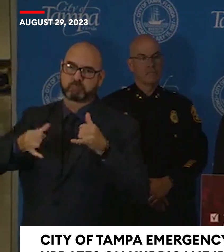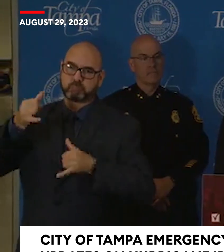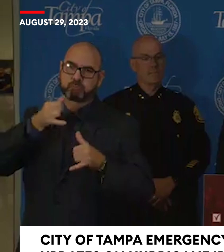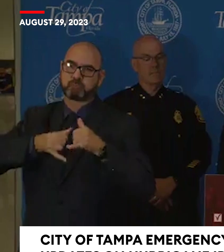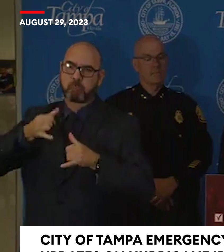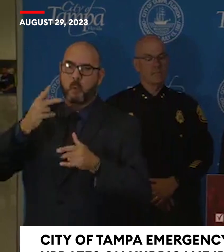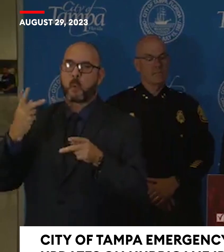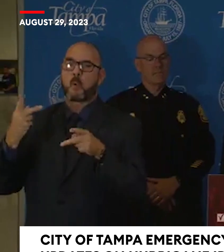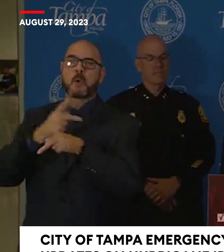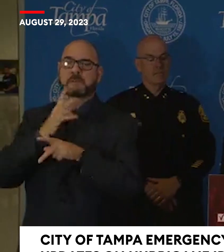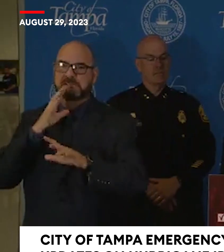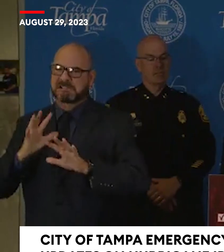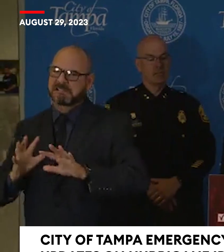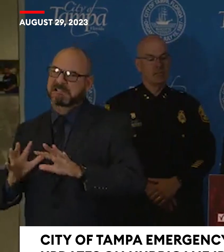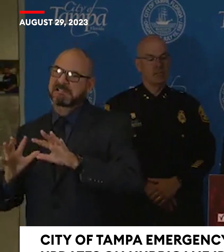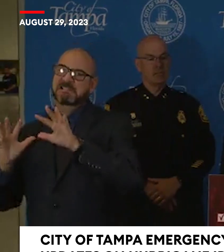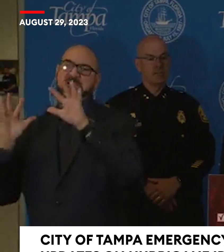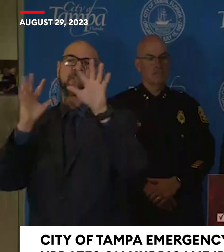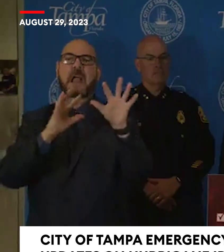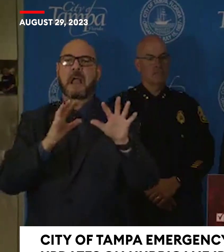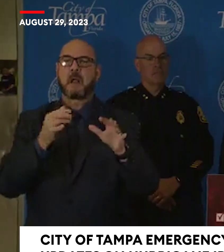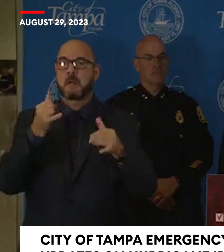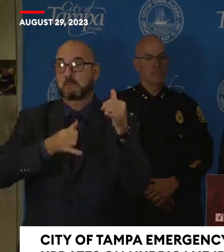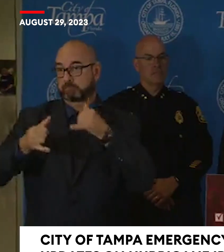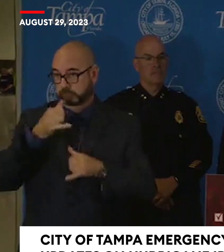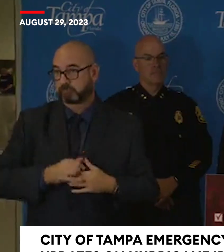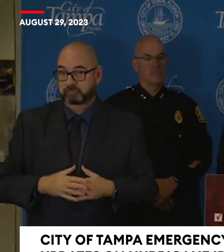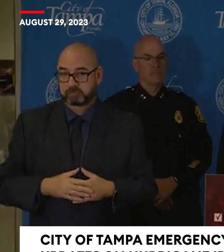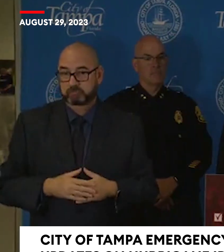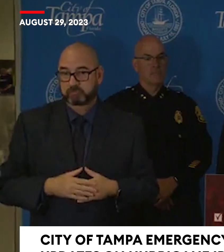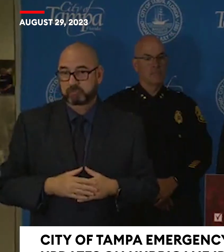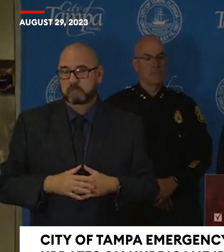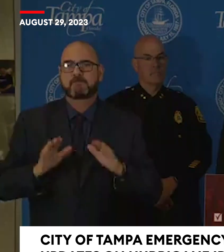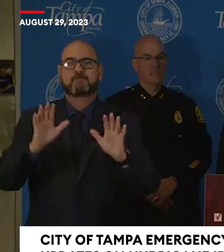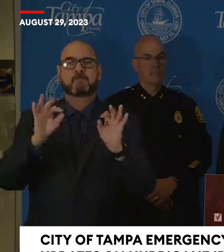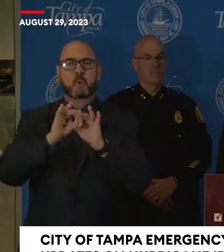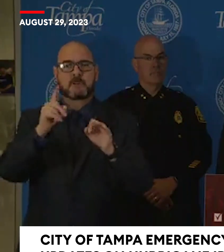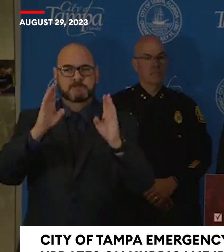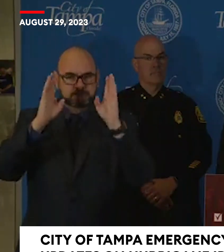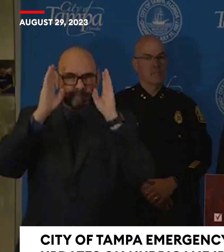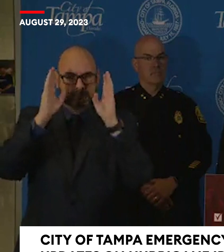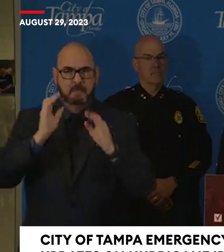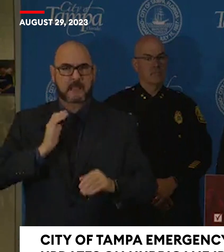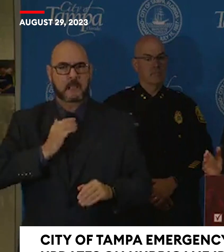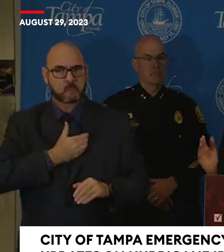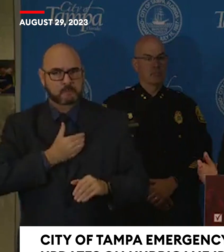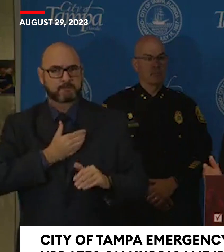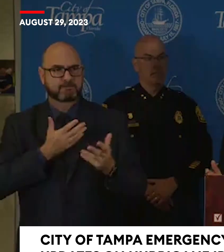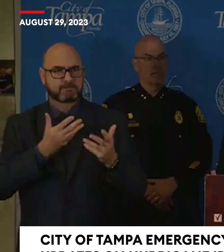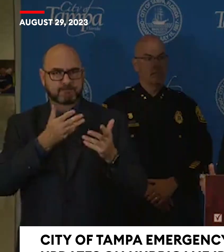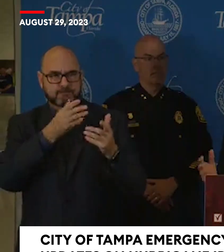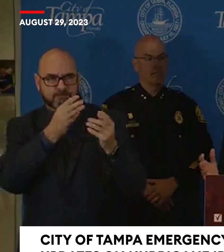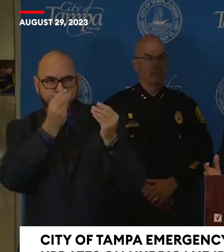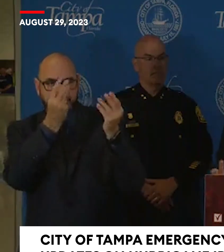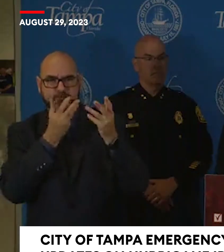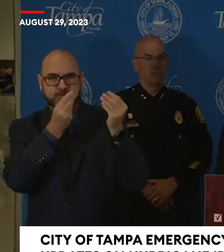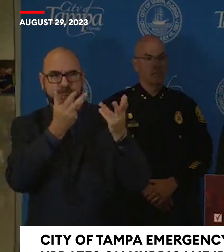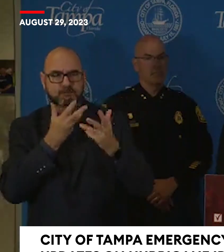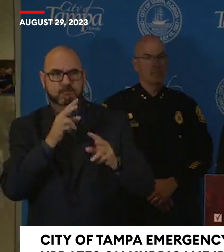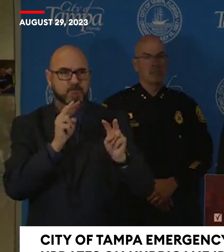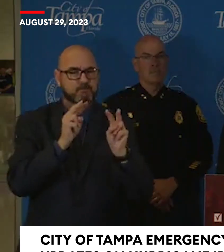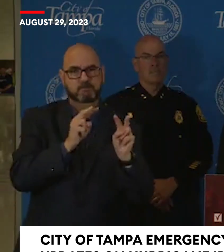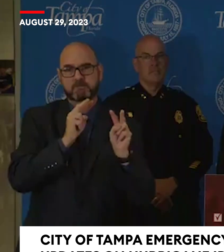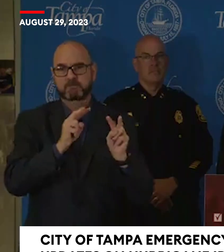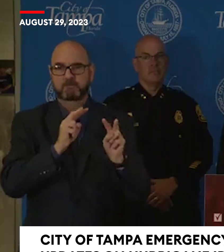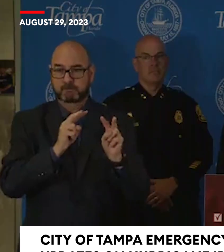ensure that you remain aware of the updates as the hurricane comes through. As you know, we